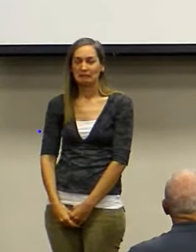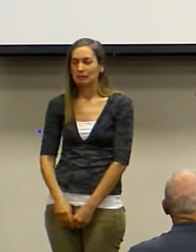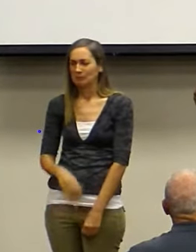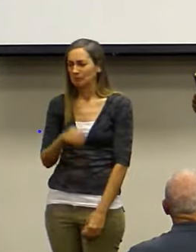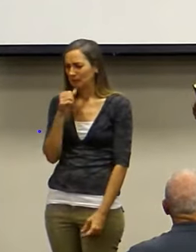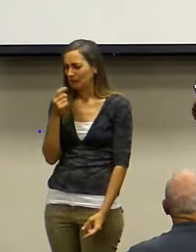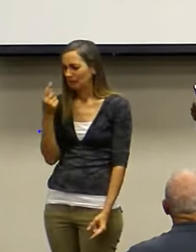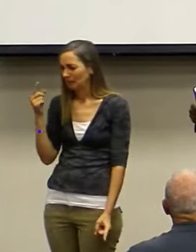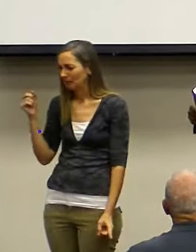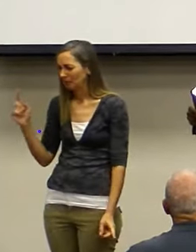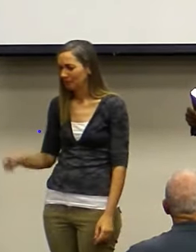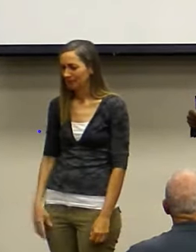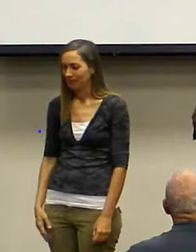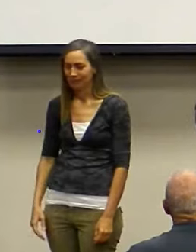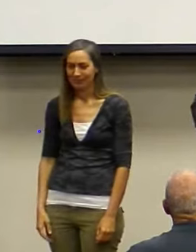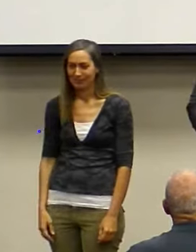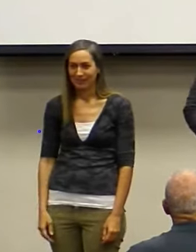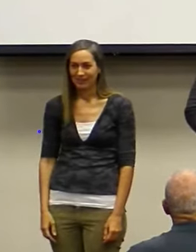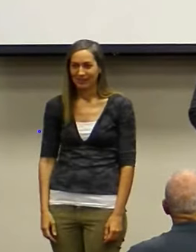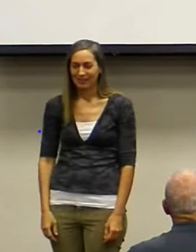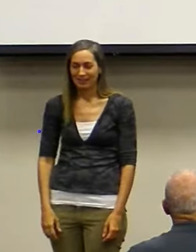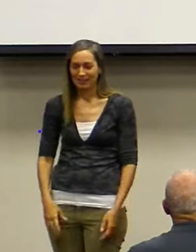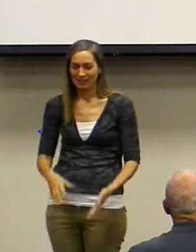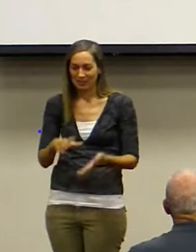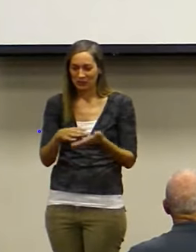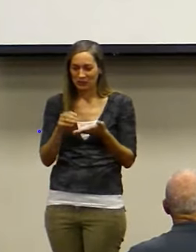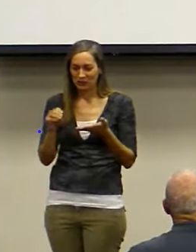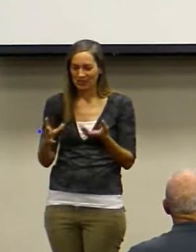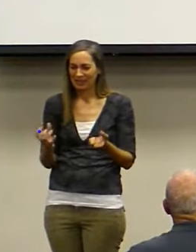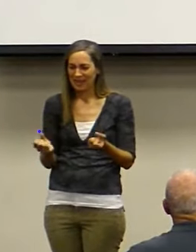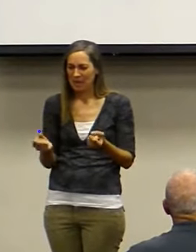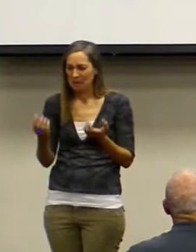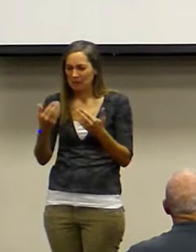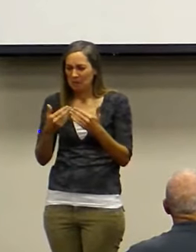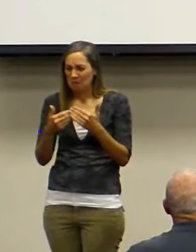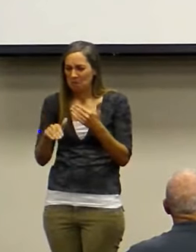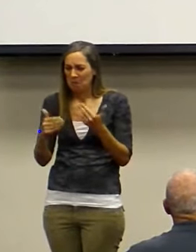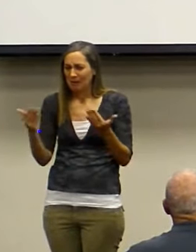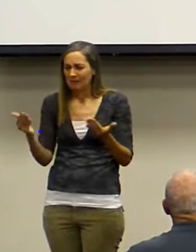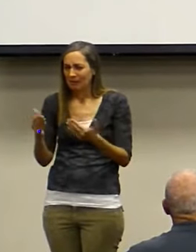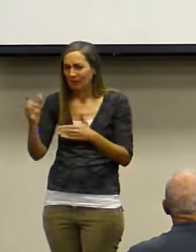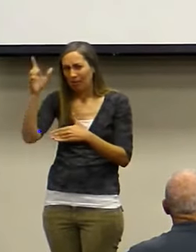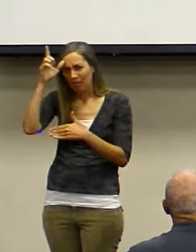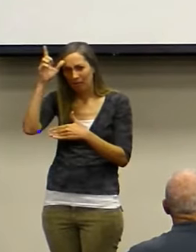Now to the students. How many of you were born here in Lubbock?